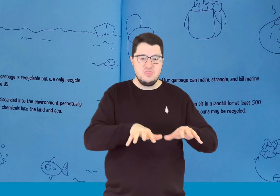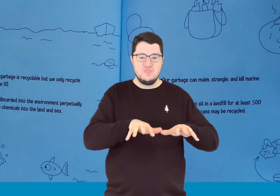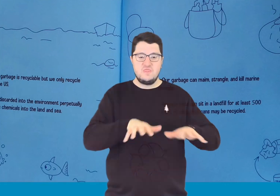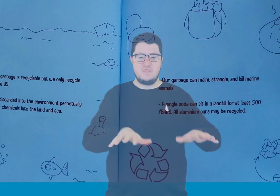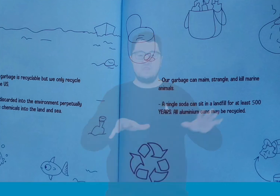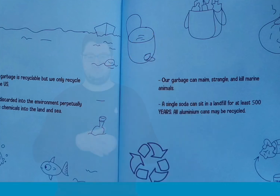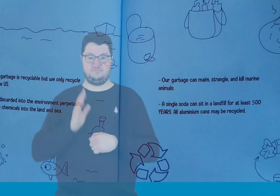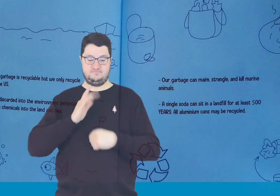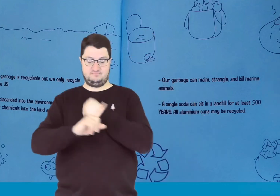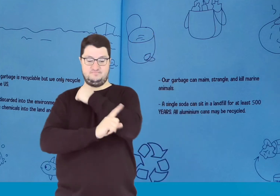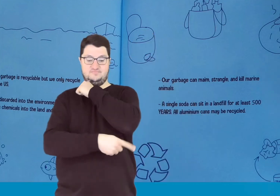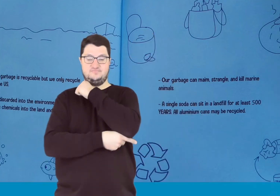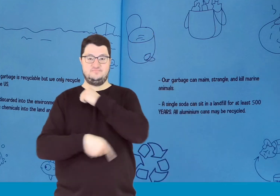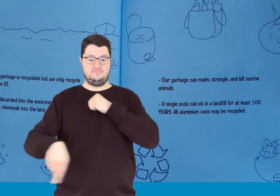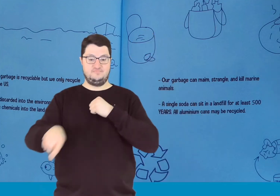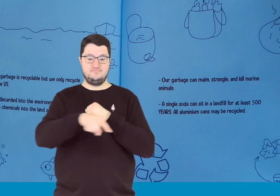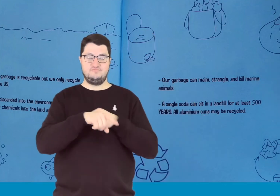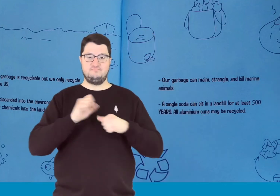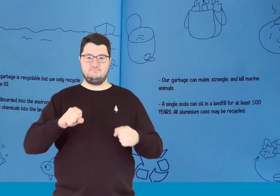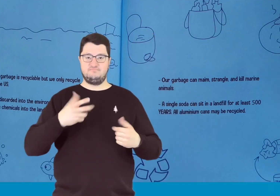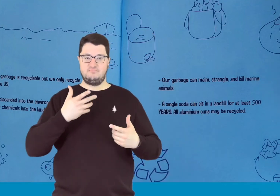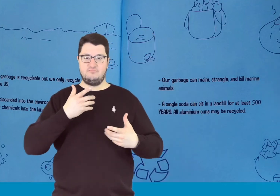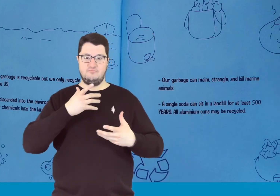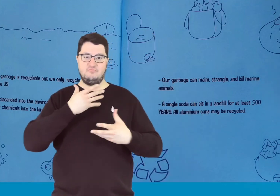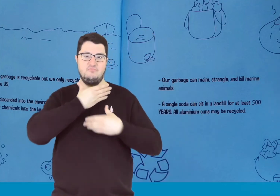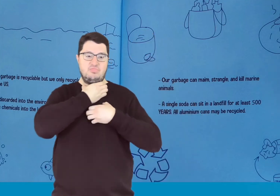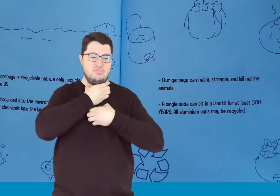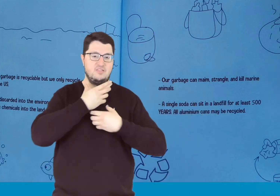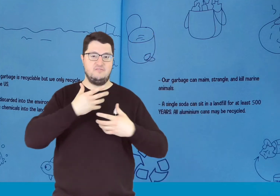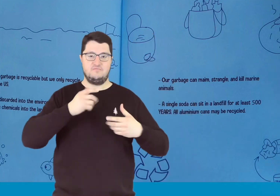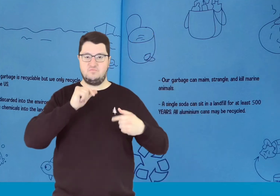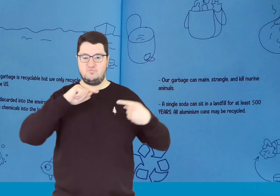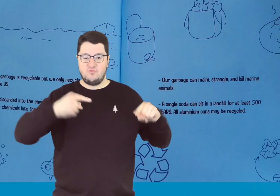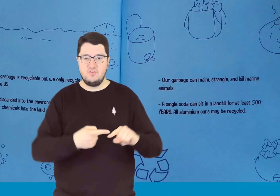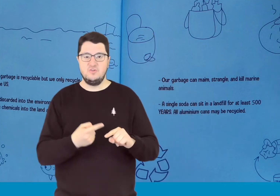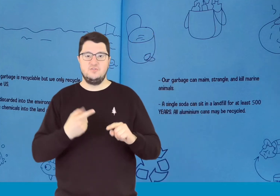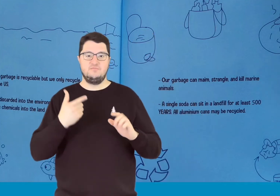Our garbage can maim, strangle, and kill marine animals.